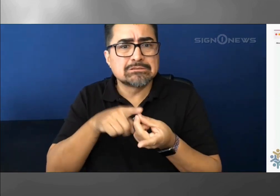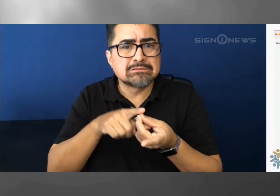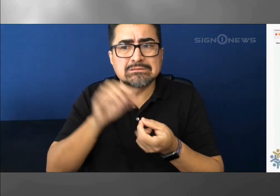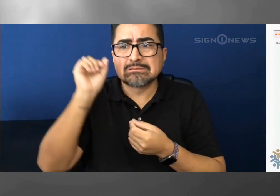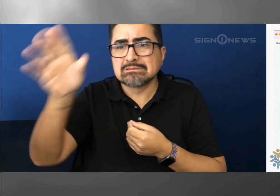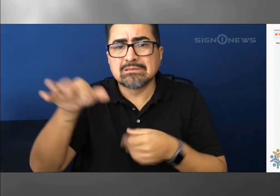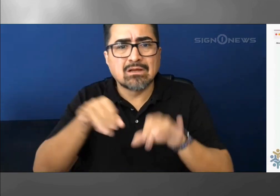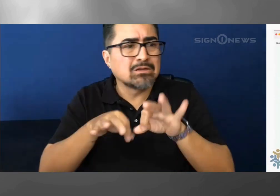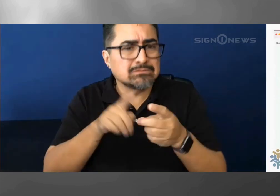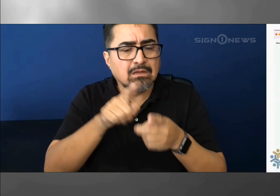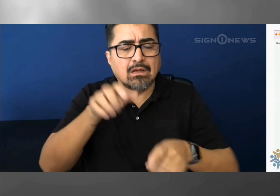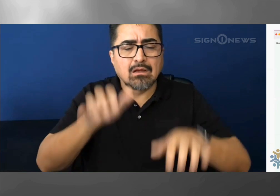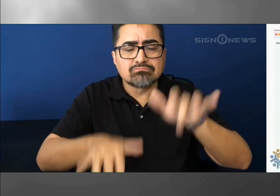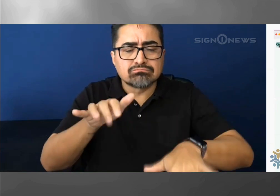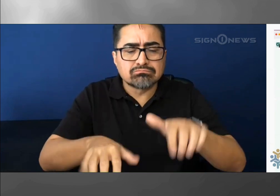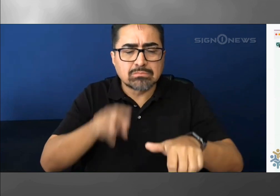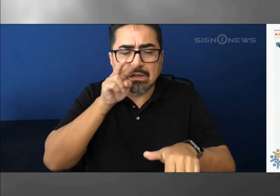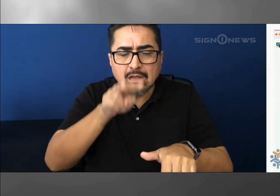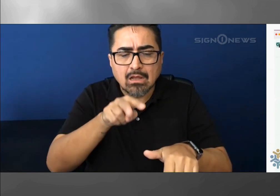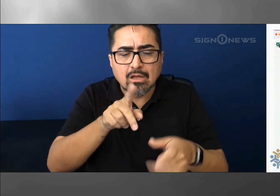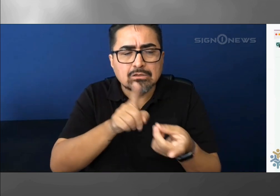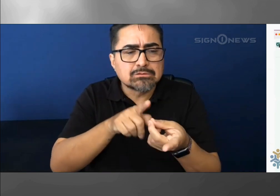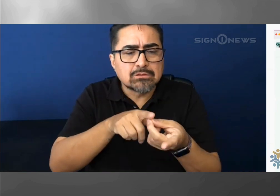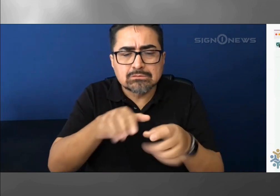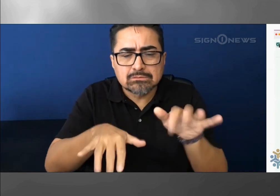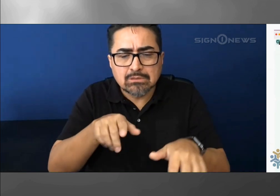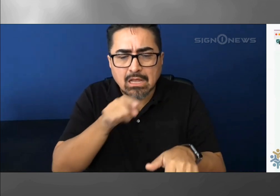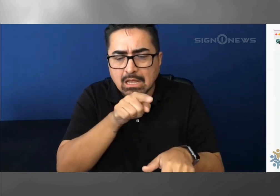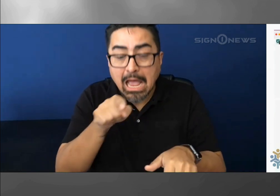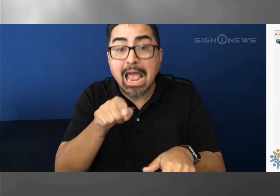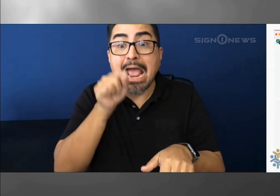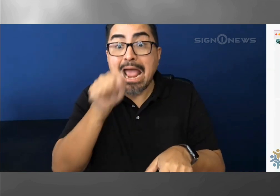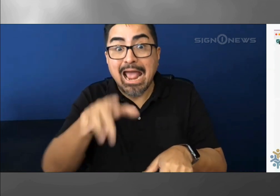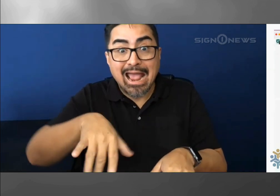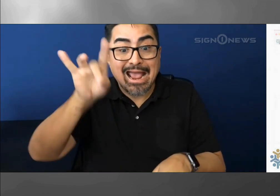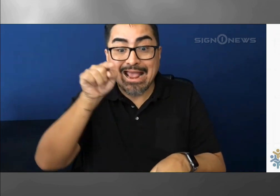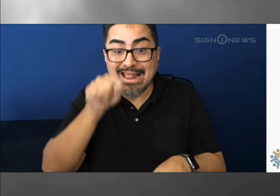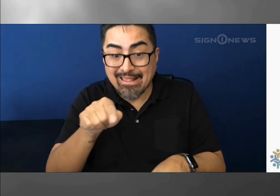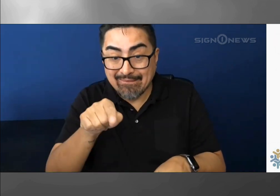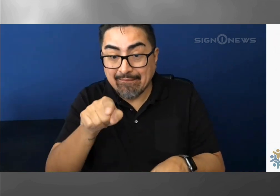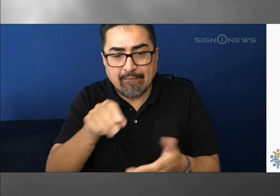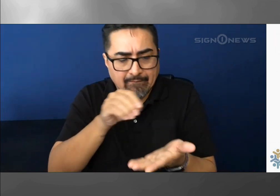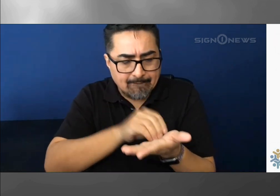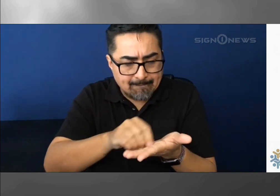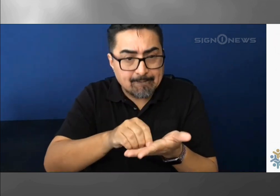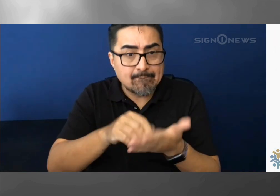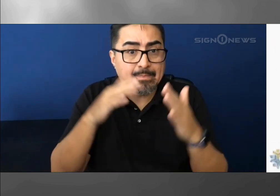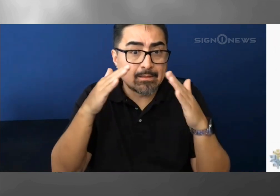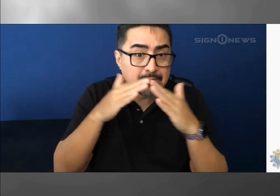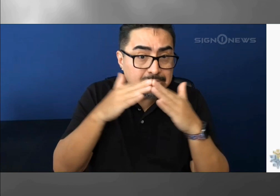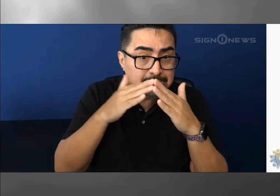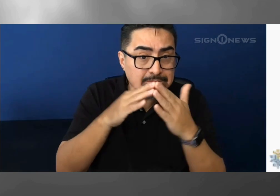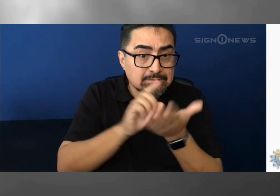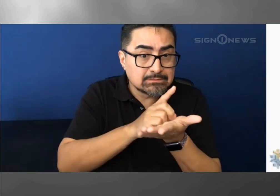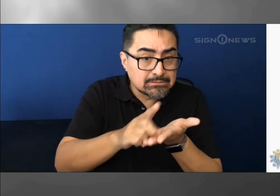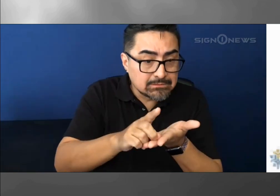this form, you need to make a copy of your current valid ID. Both the form